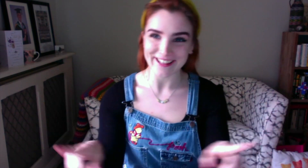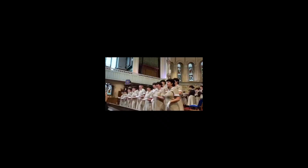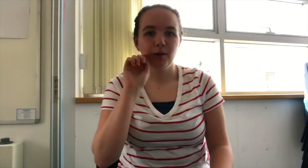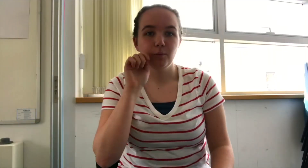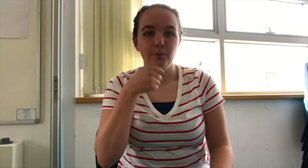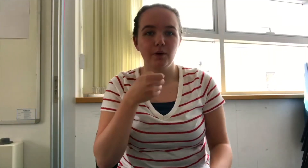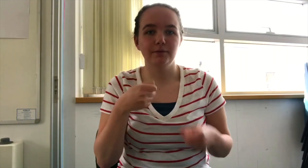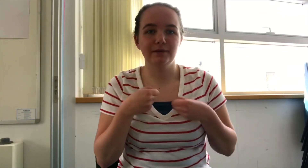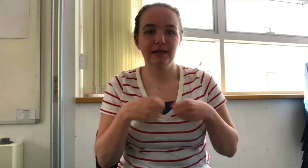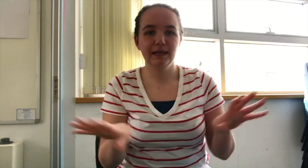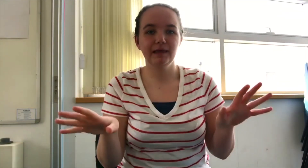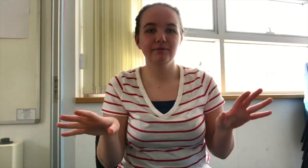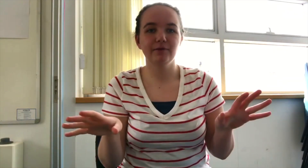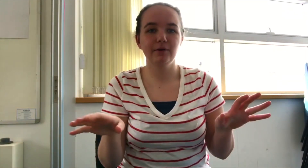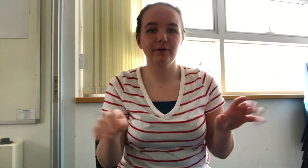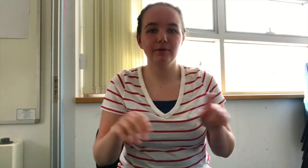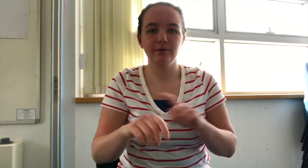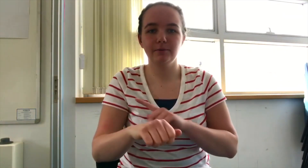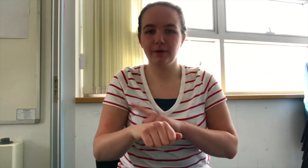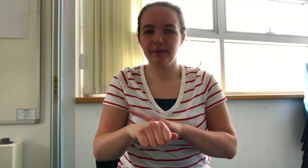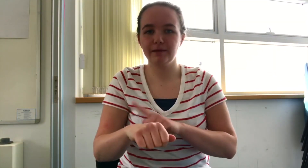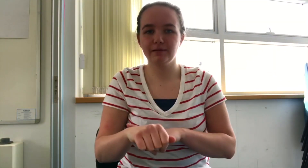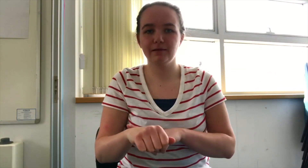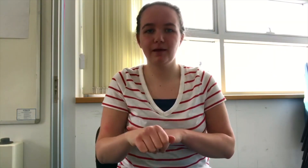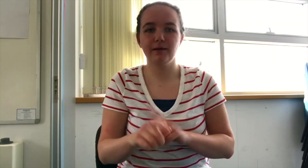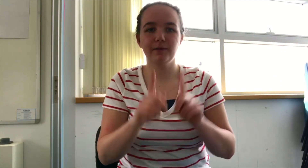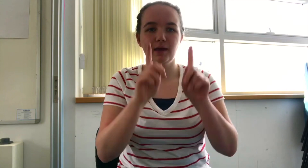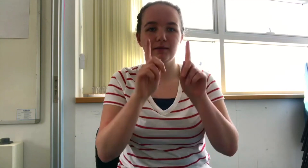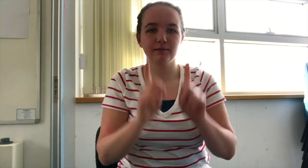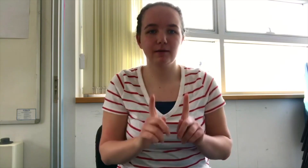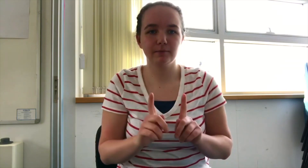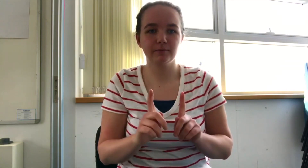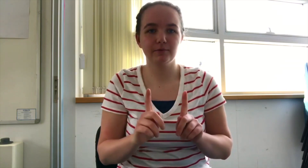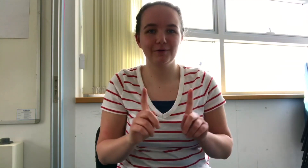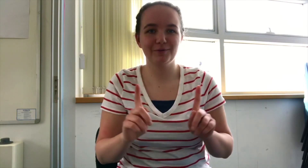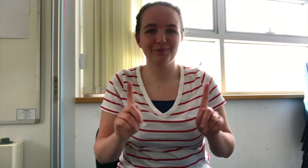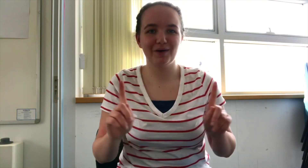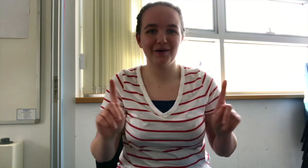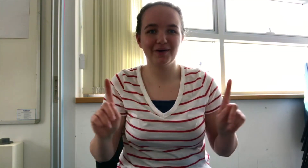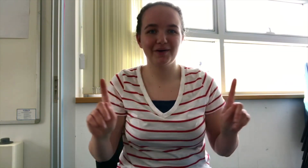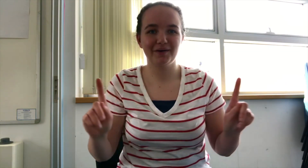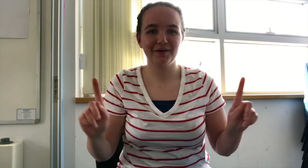Won't leave you, And your time has come to come.